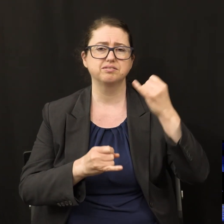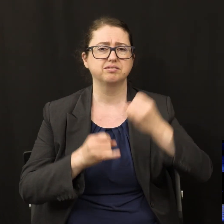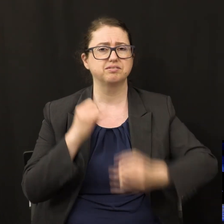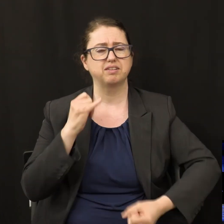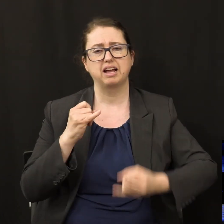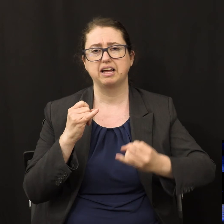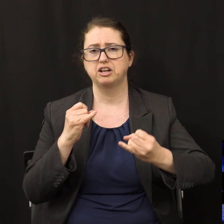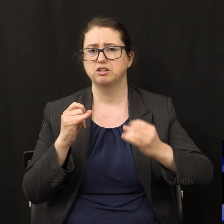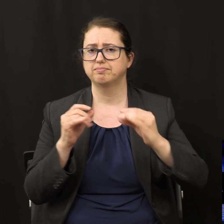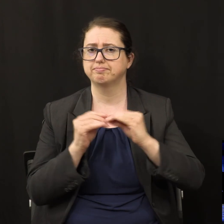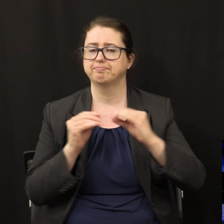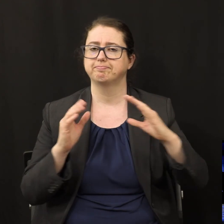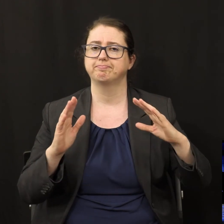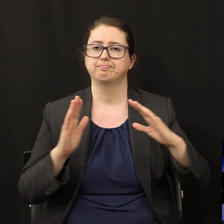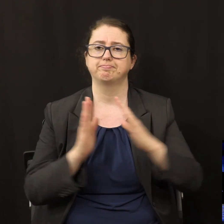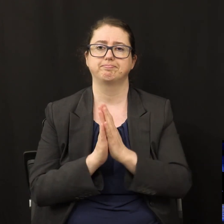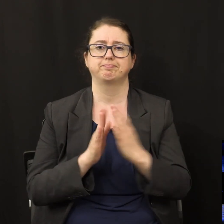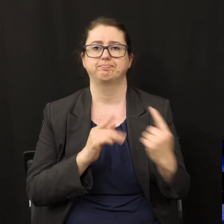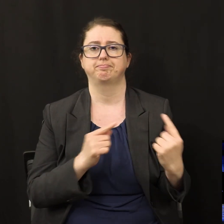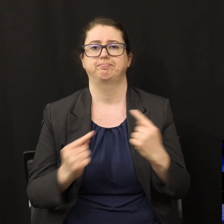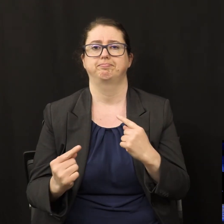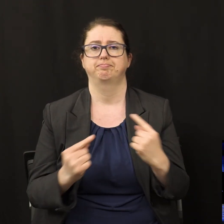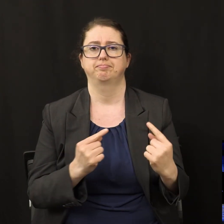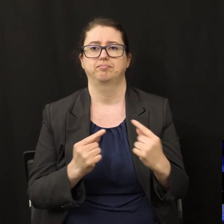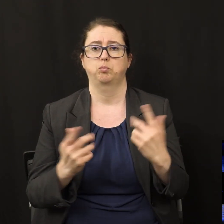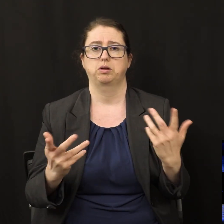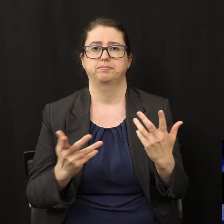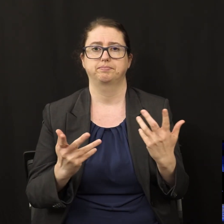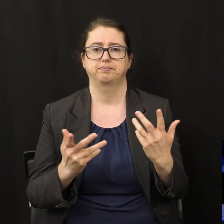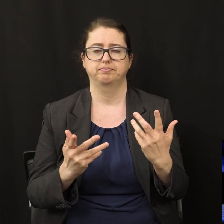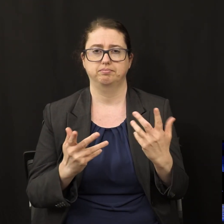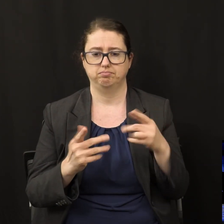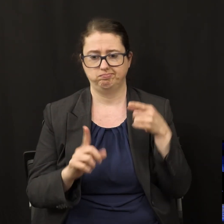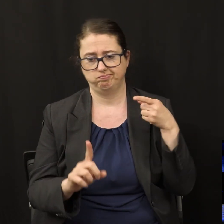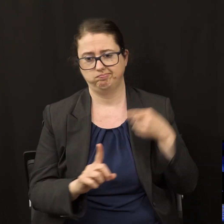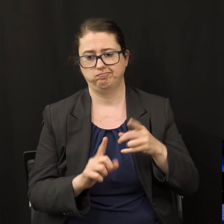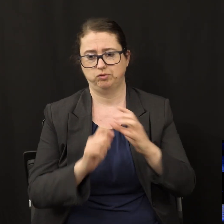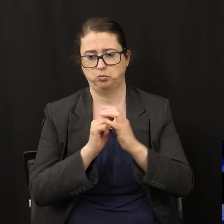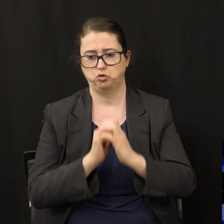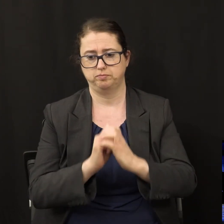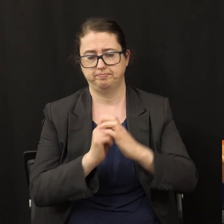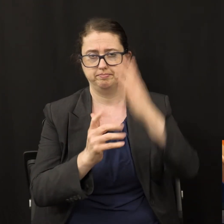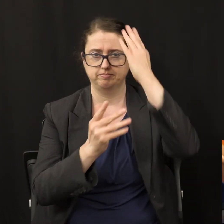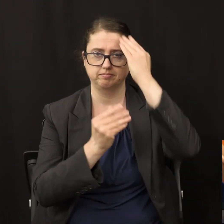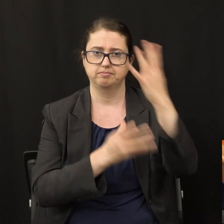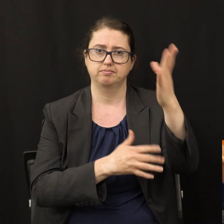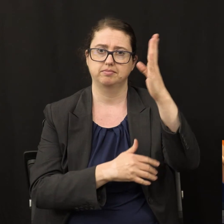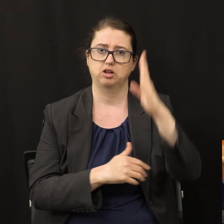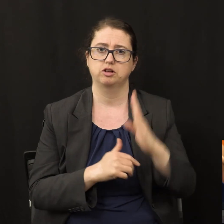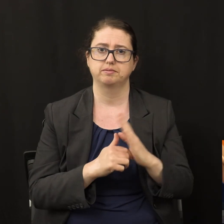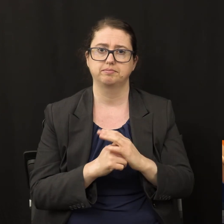is all about worship and obedience to God to his commandments